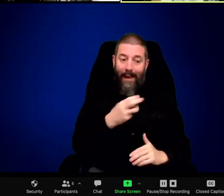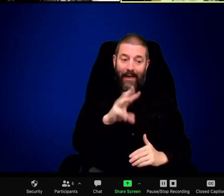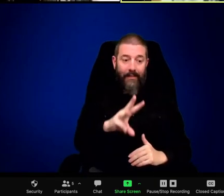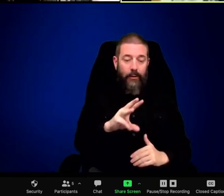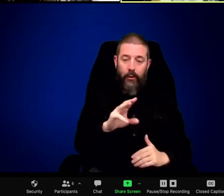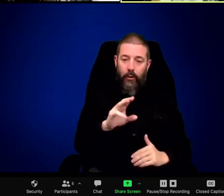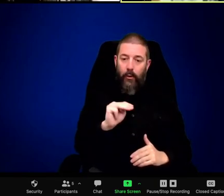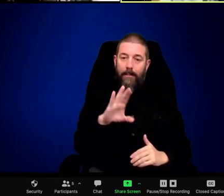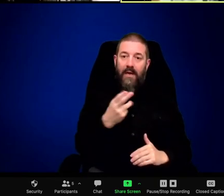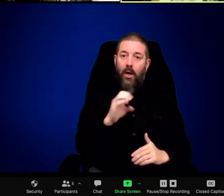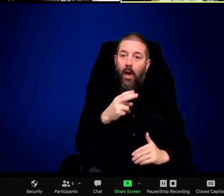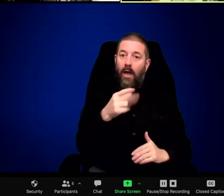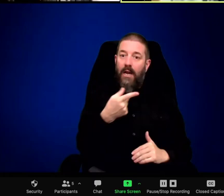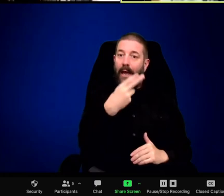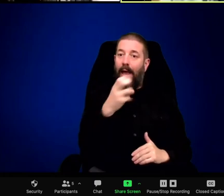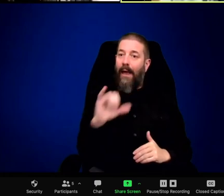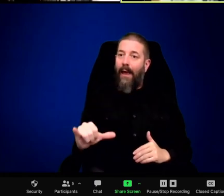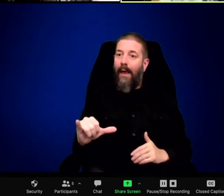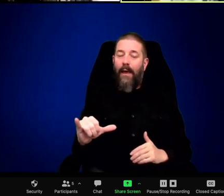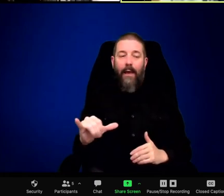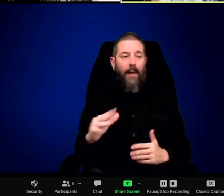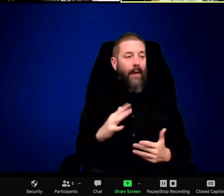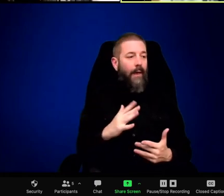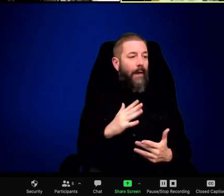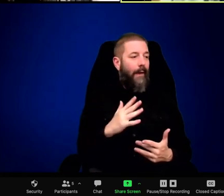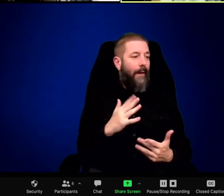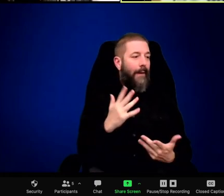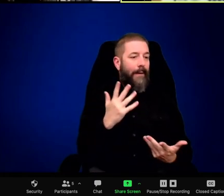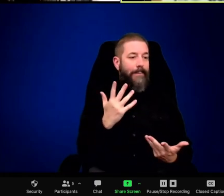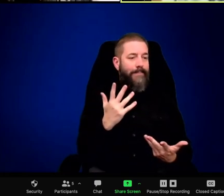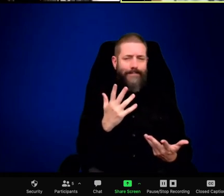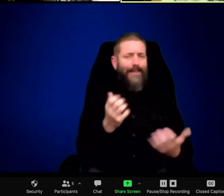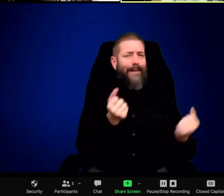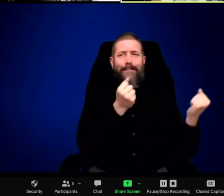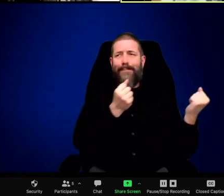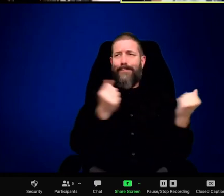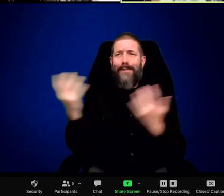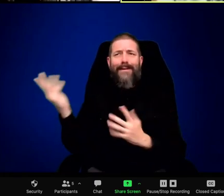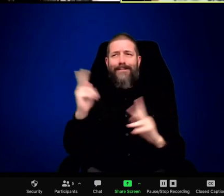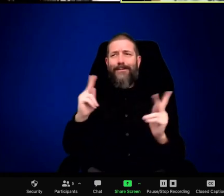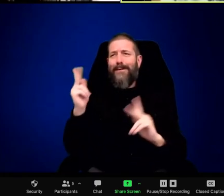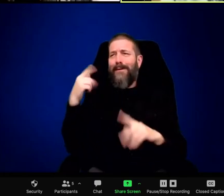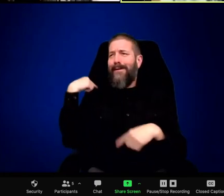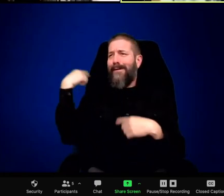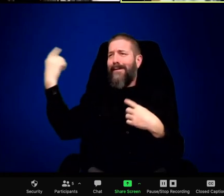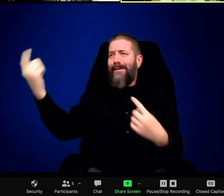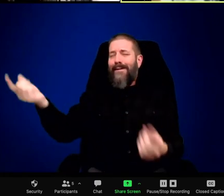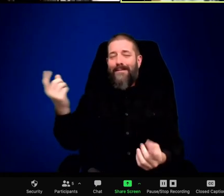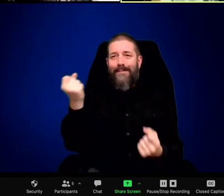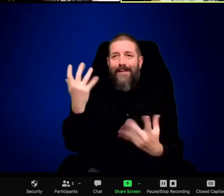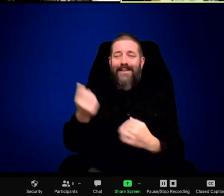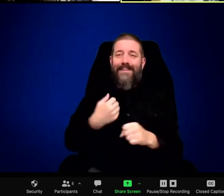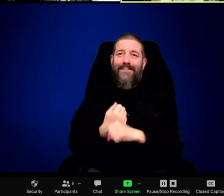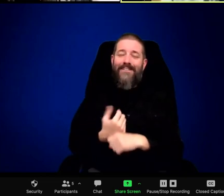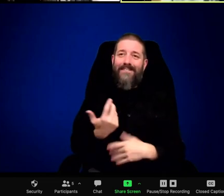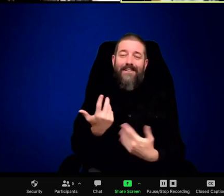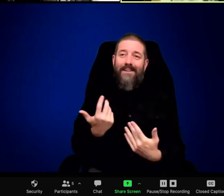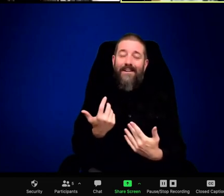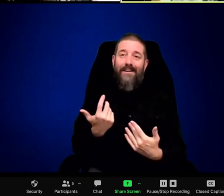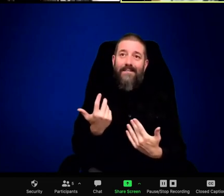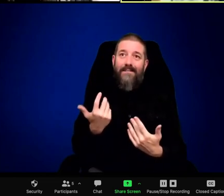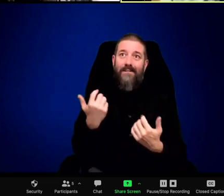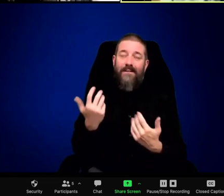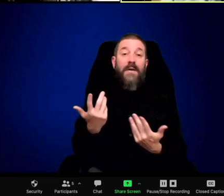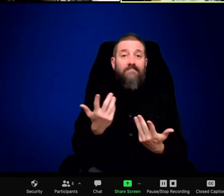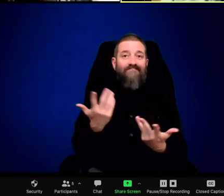they could really do very realistic CGI walls. So that would be my preference. And, and my recommendation would be to have no